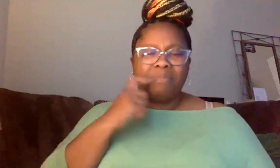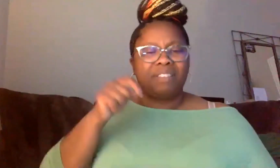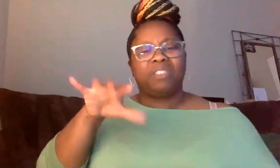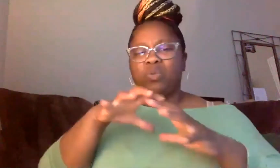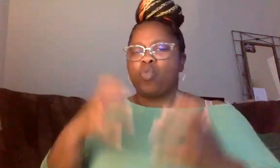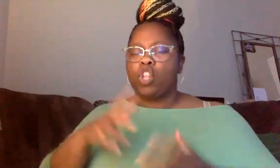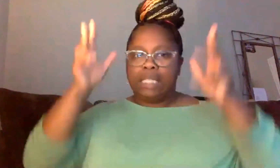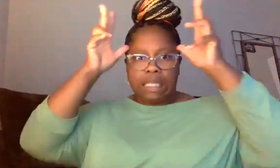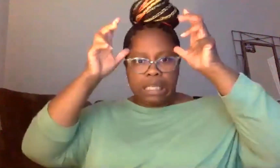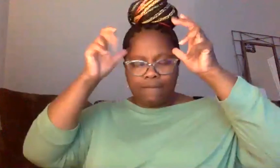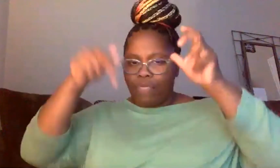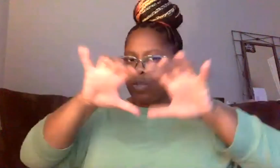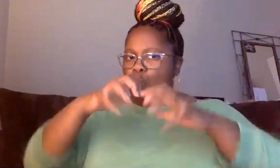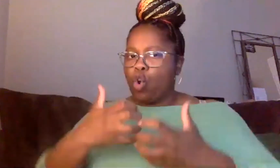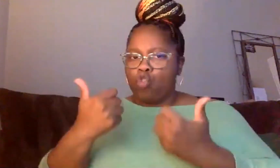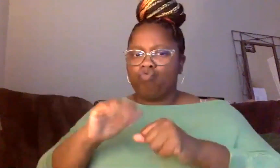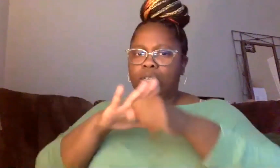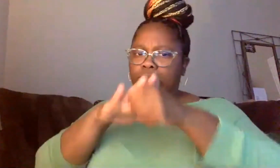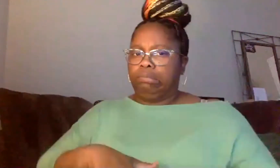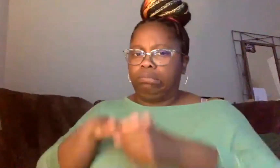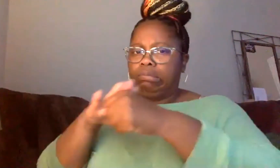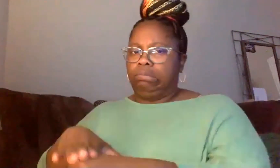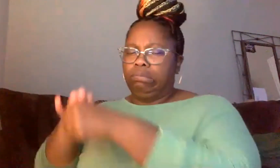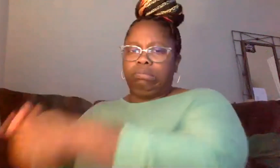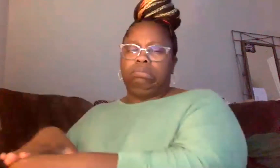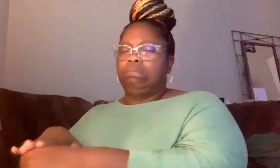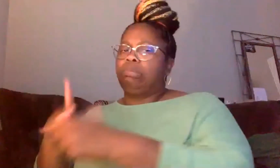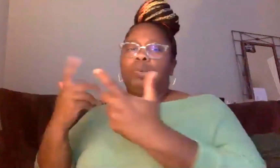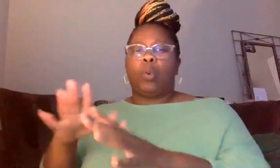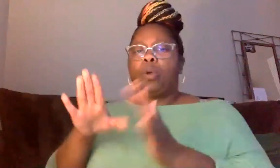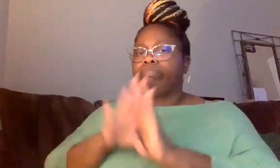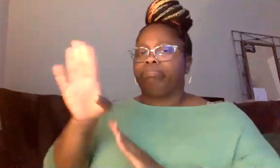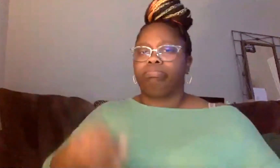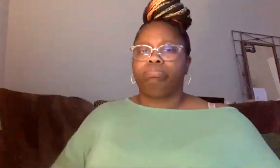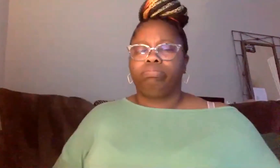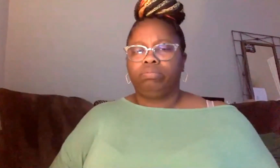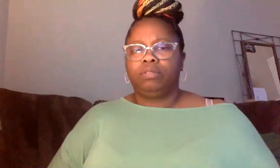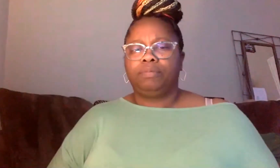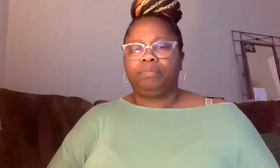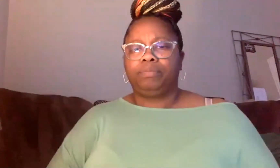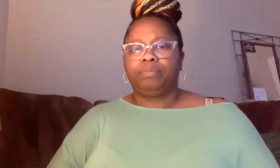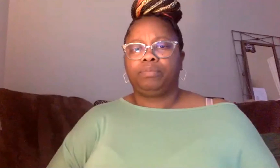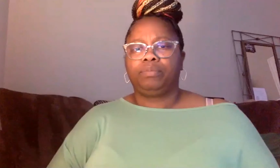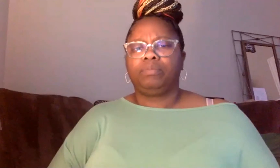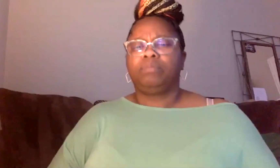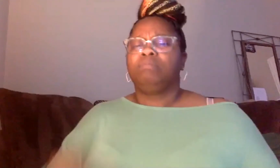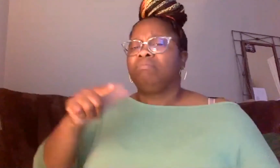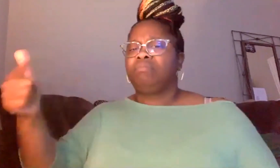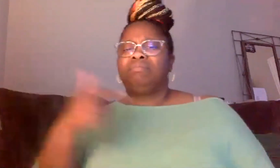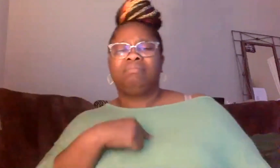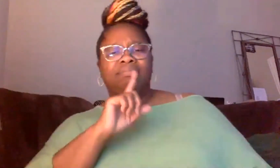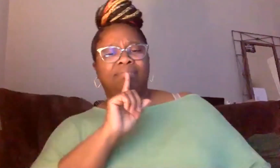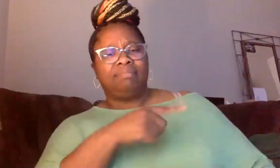so evil. And this world is also trying to stop different people from actually going to strive for those opportunities. Can I answer Cam on that too?